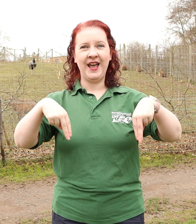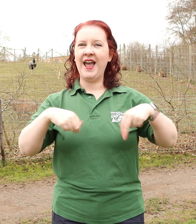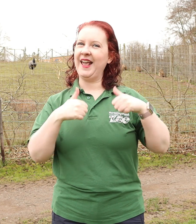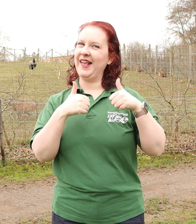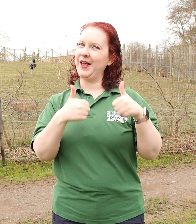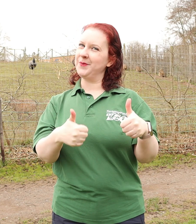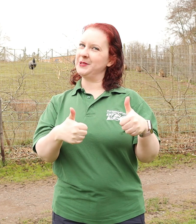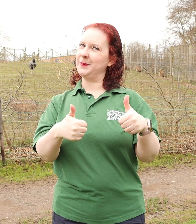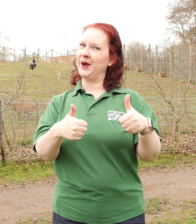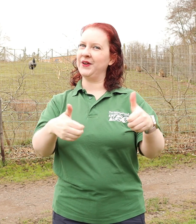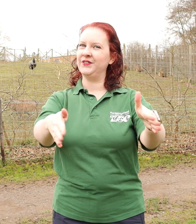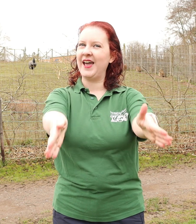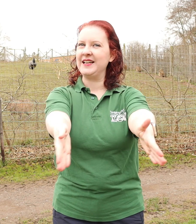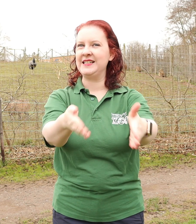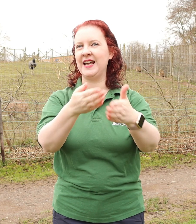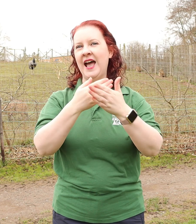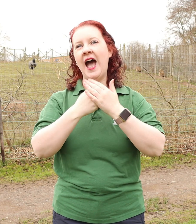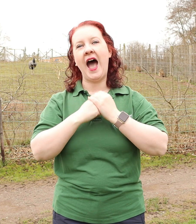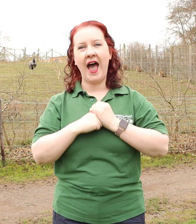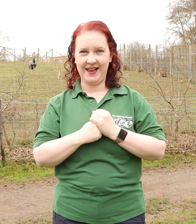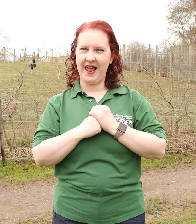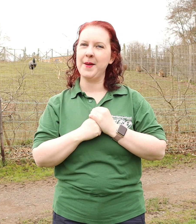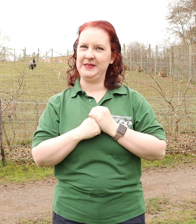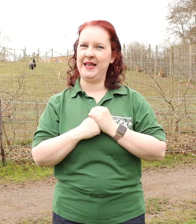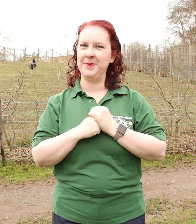He was perfect. I kept him.